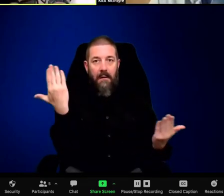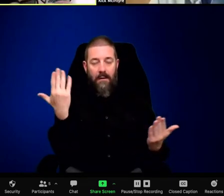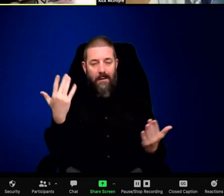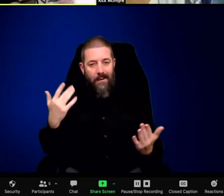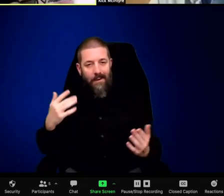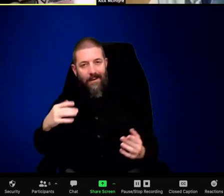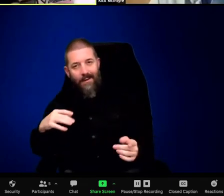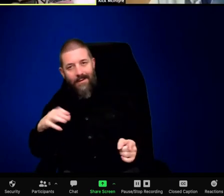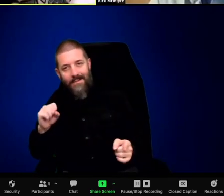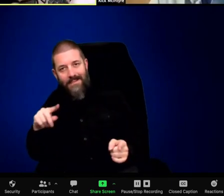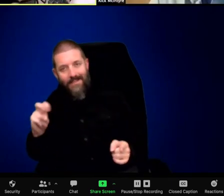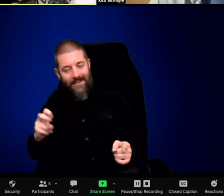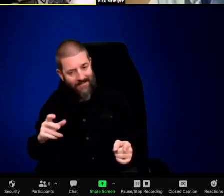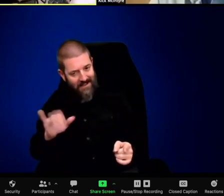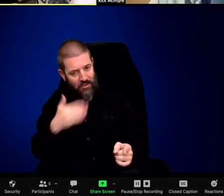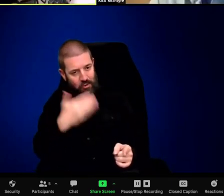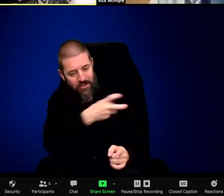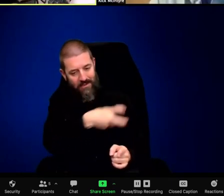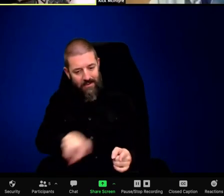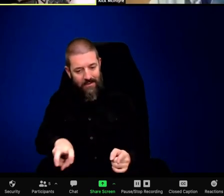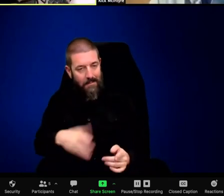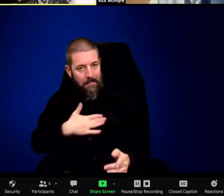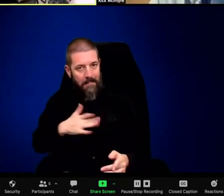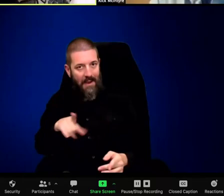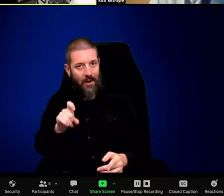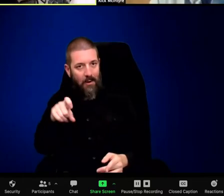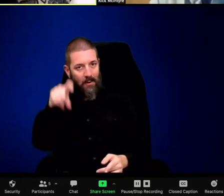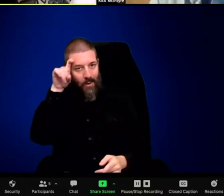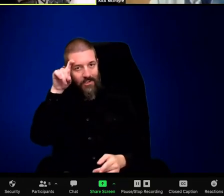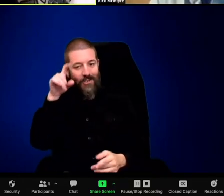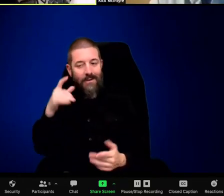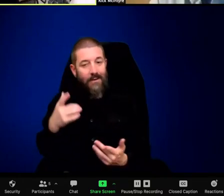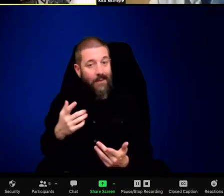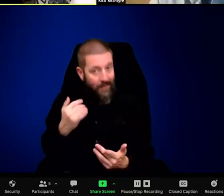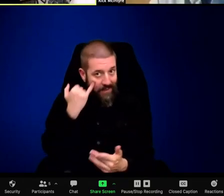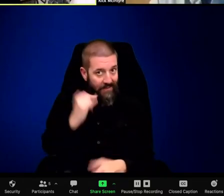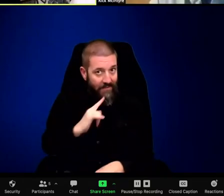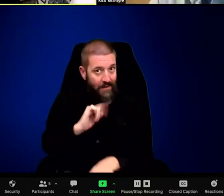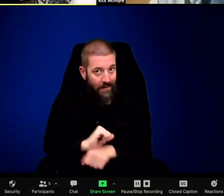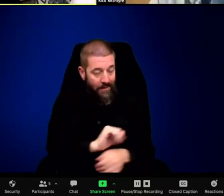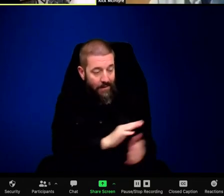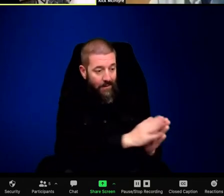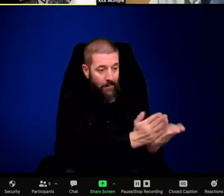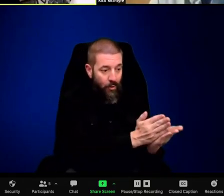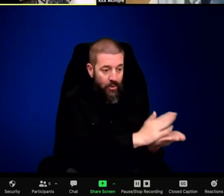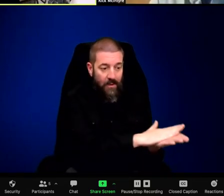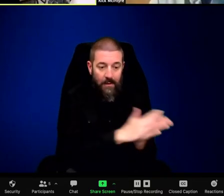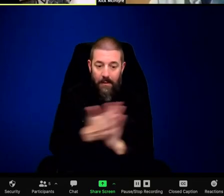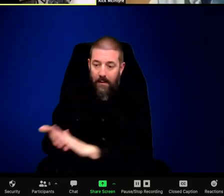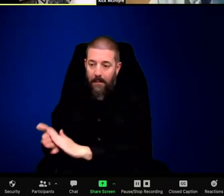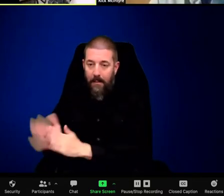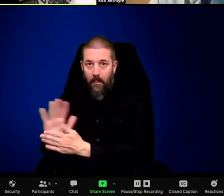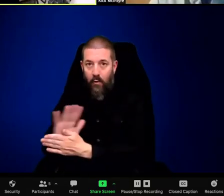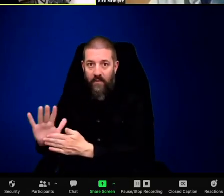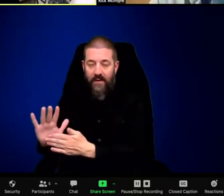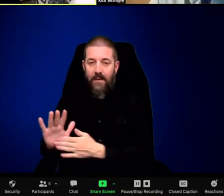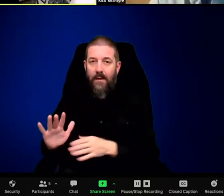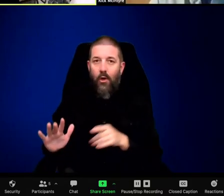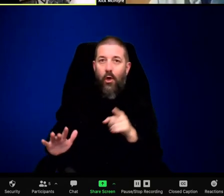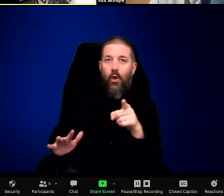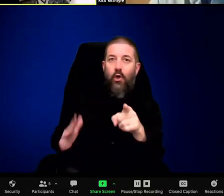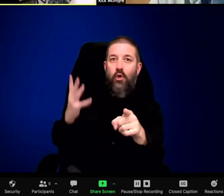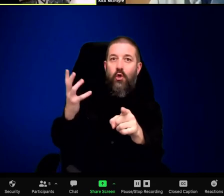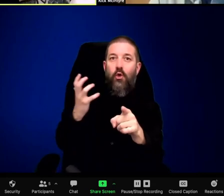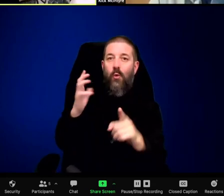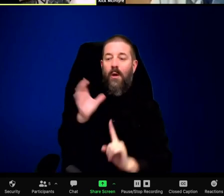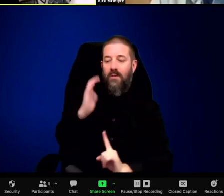um, there was a, um, a book by, uh, Nate Blakeslee about the 06 female, um, called American Wolf. It's